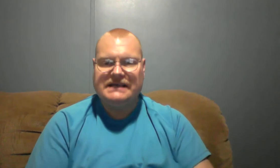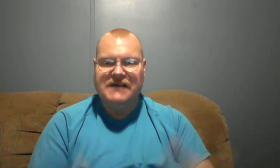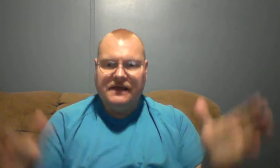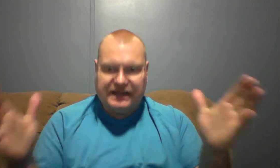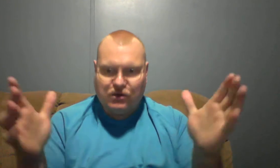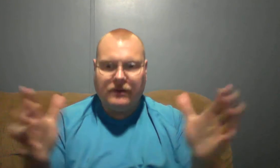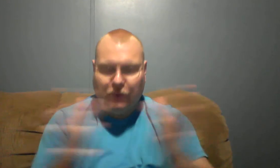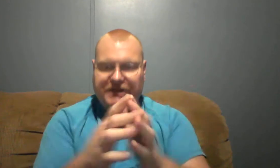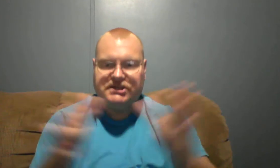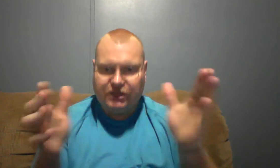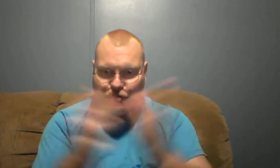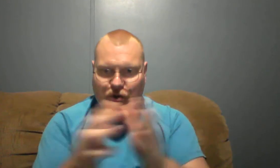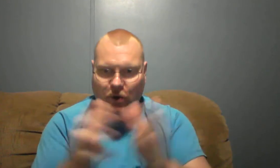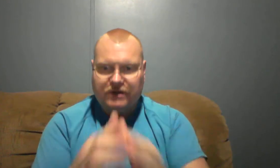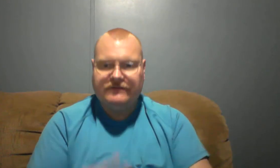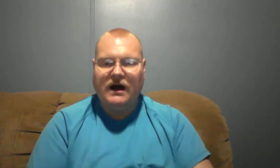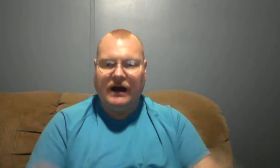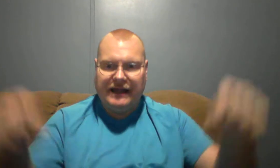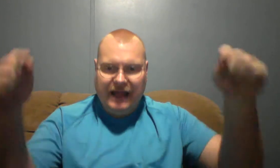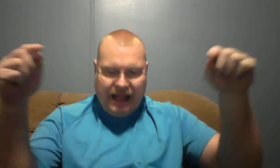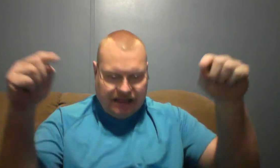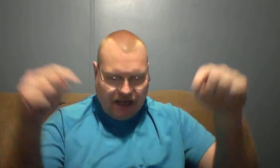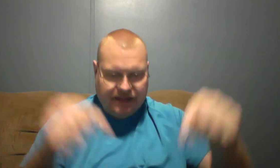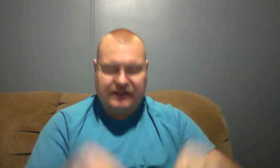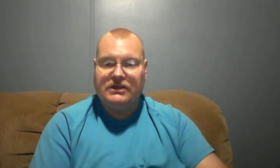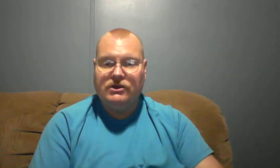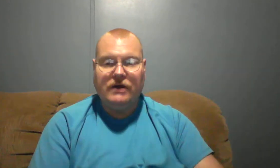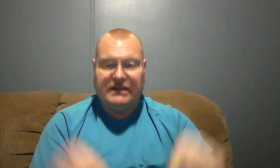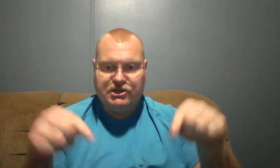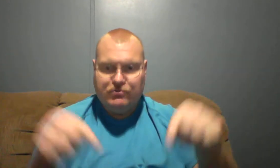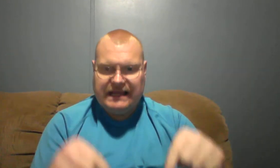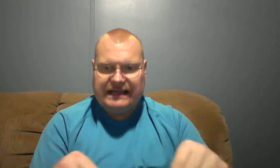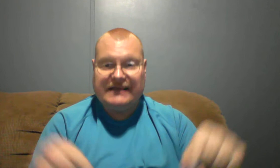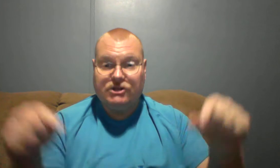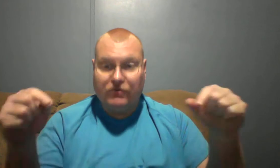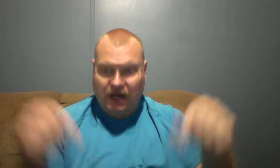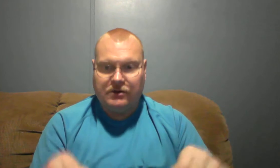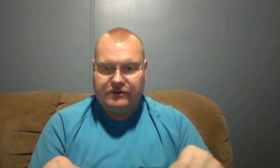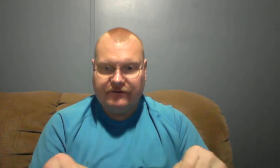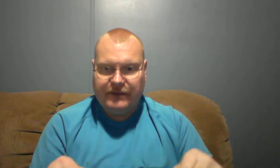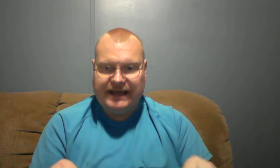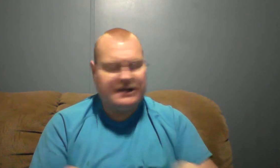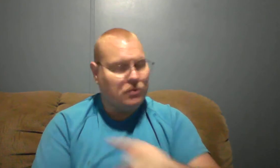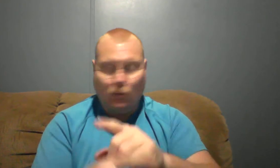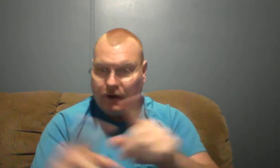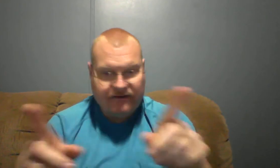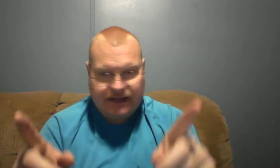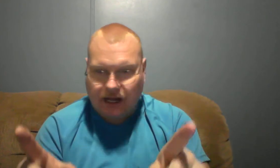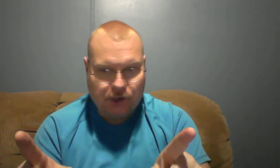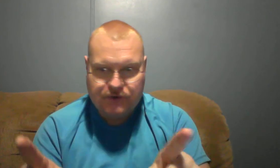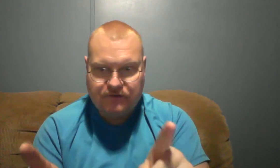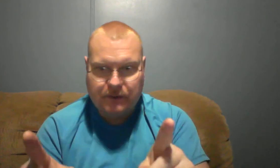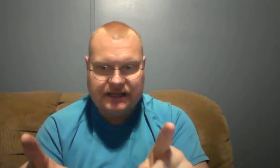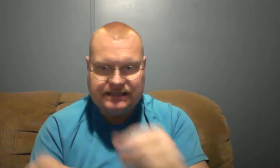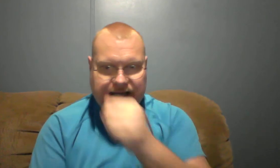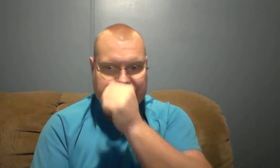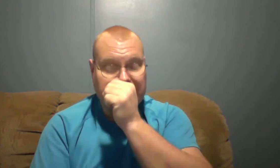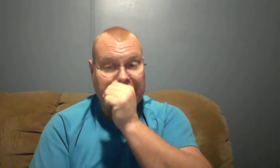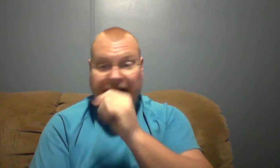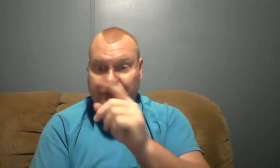that's going to preach the true word of God, and you know that you need to get to an altar of repentance, wherever that altar of repentance is. doesn't have to be